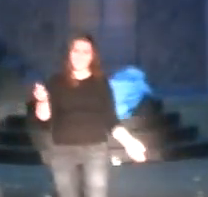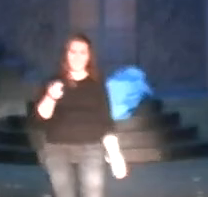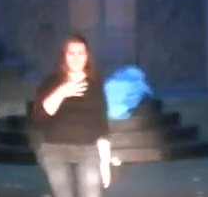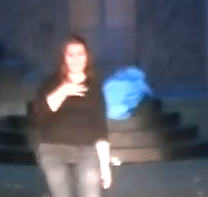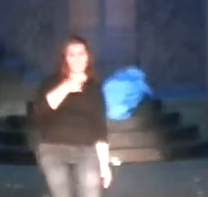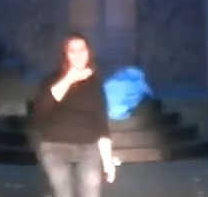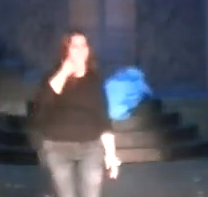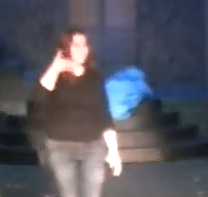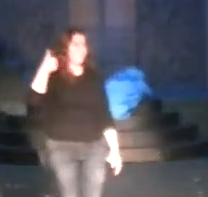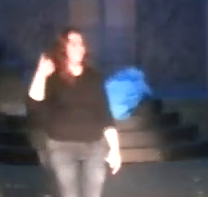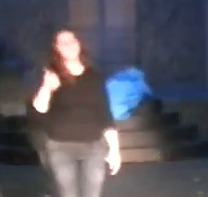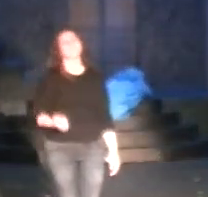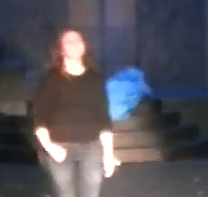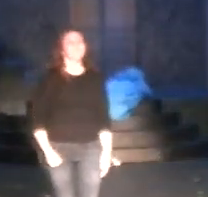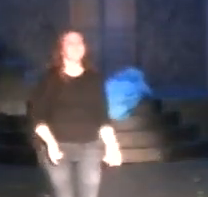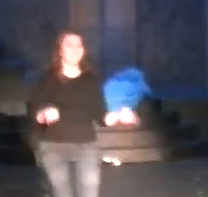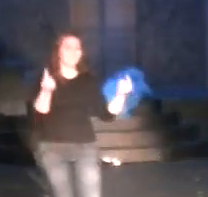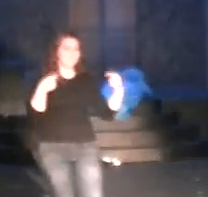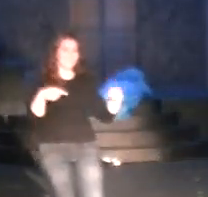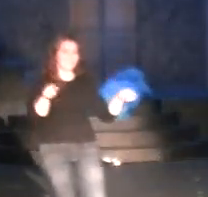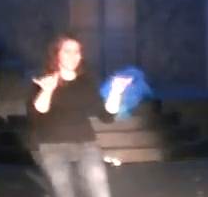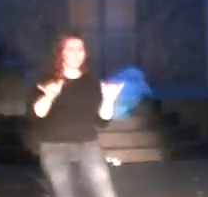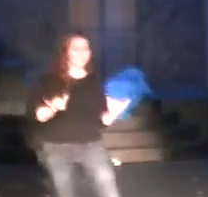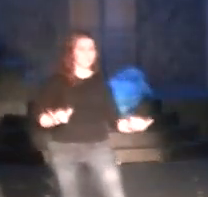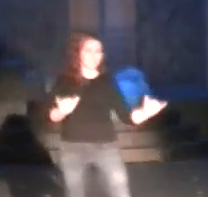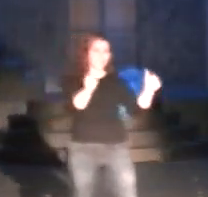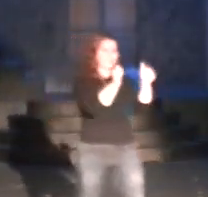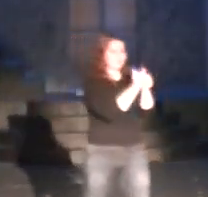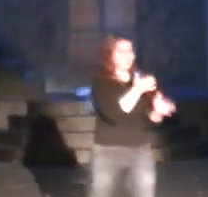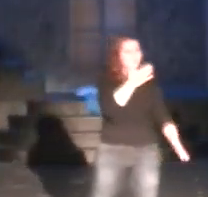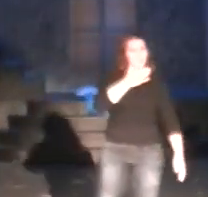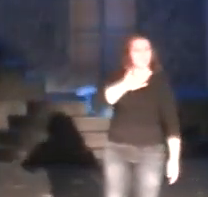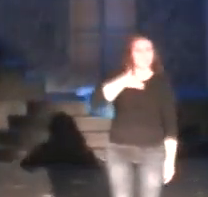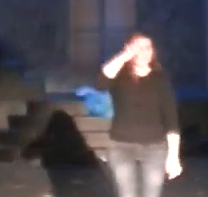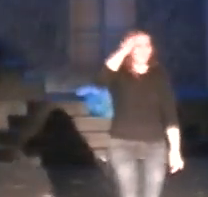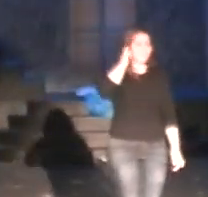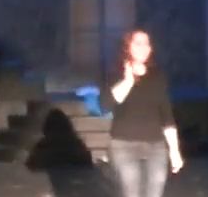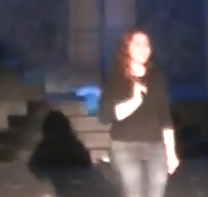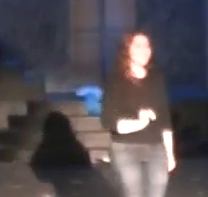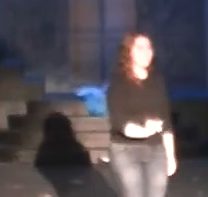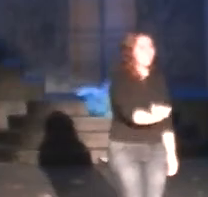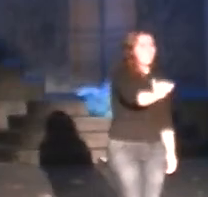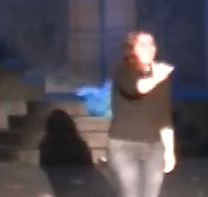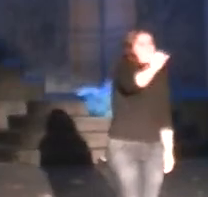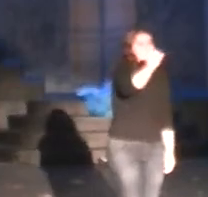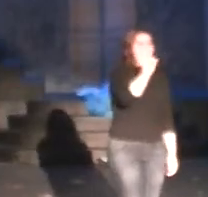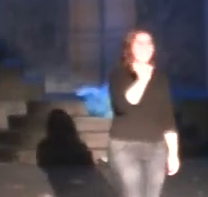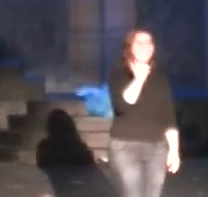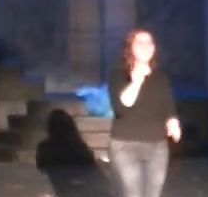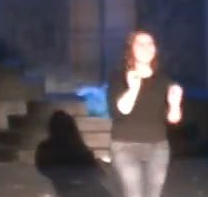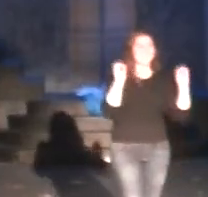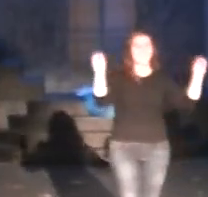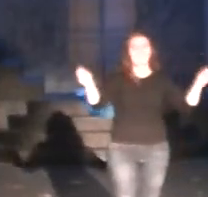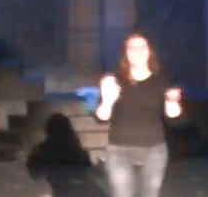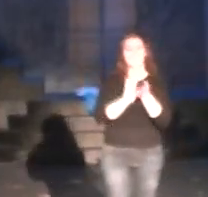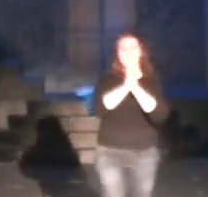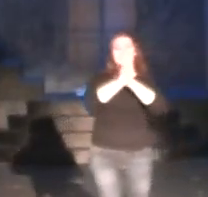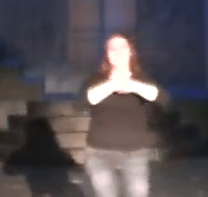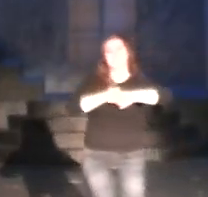You're what I like the best and then you're one of the people You wanna take a chance, stay with me forever No one will ever be